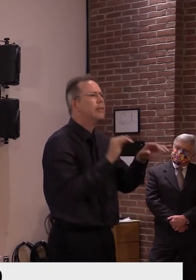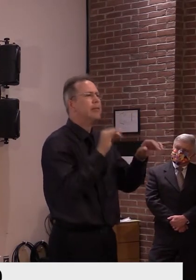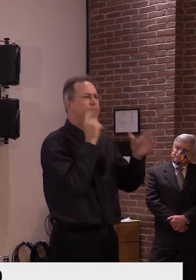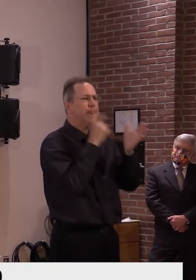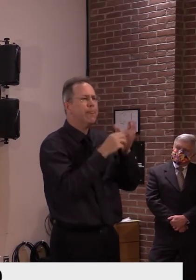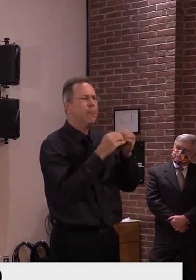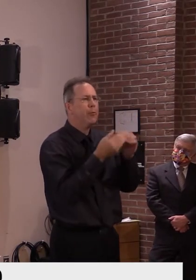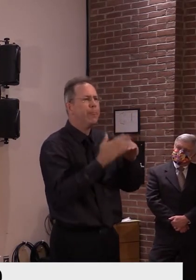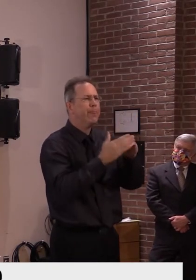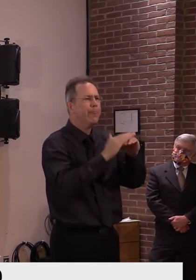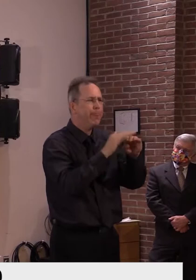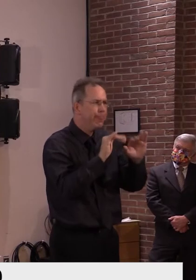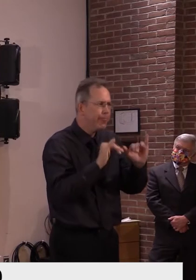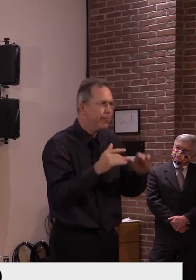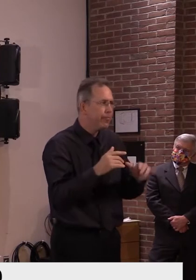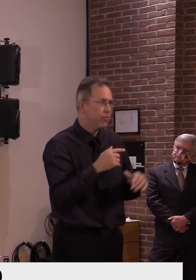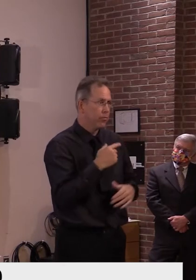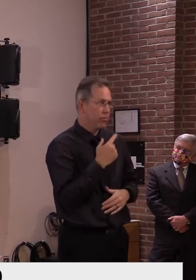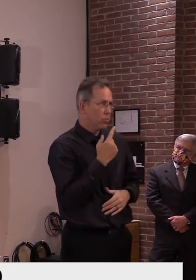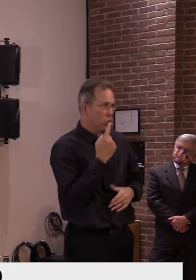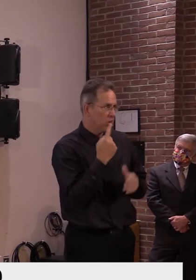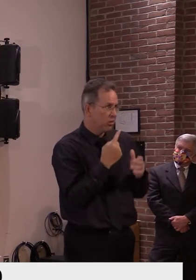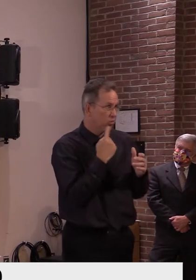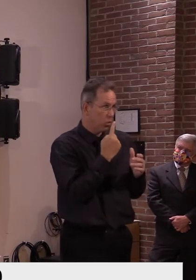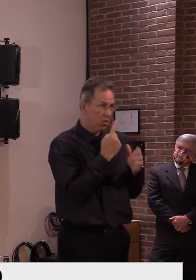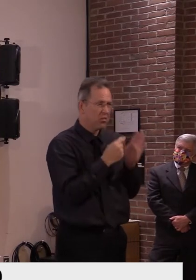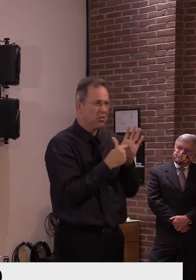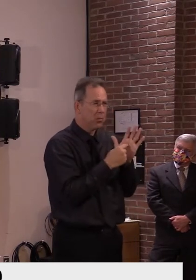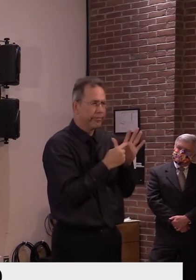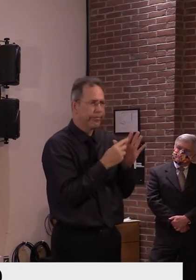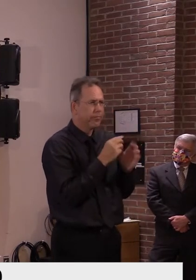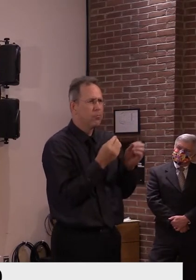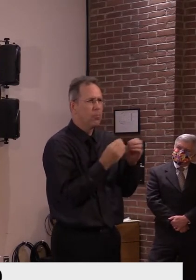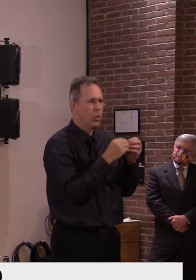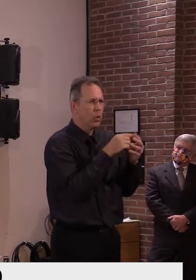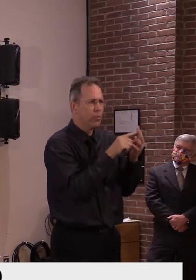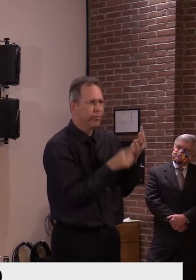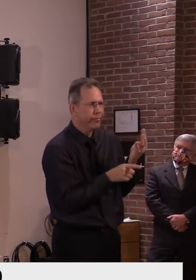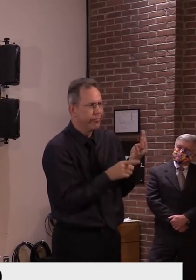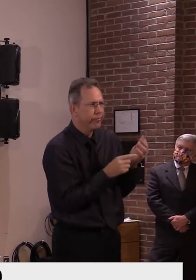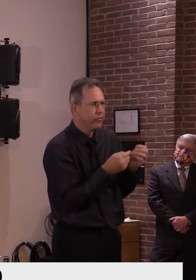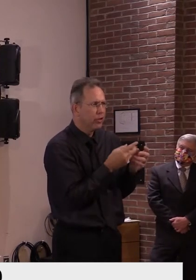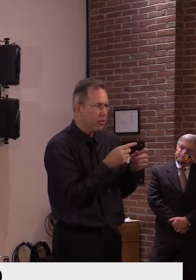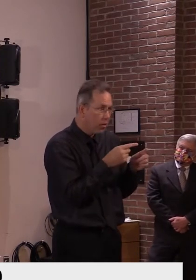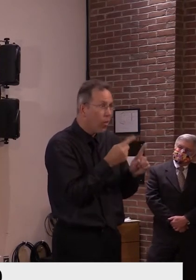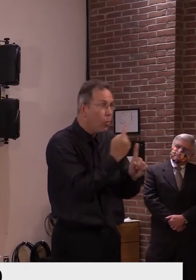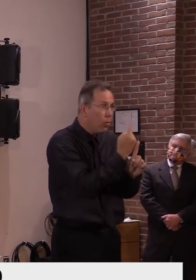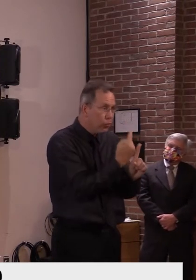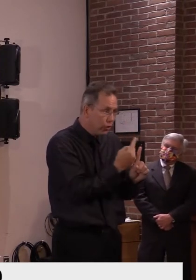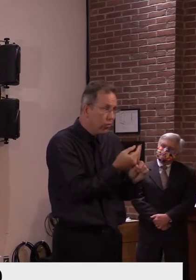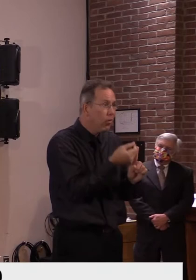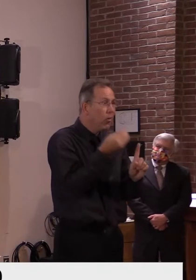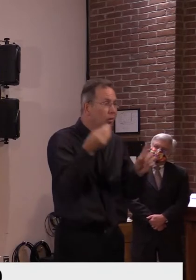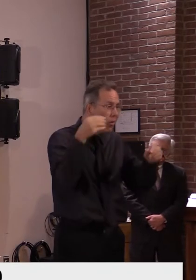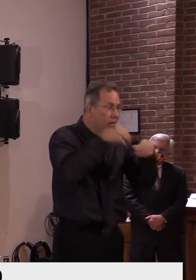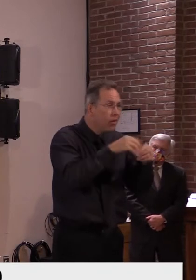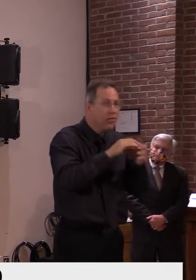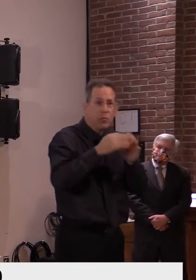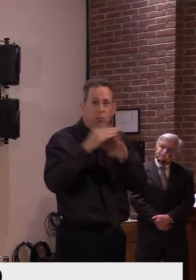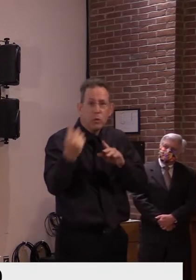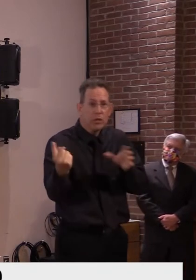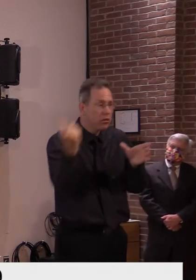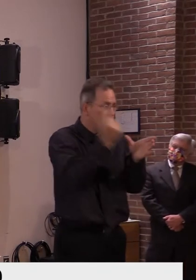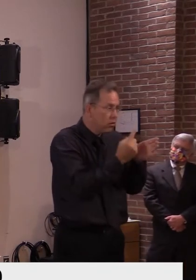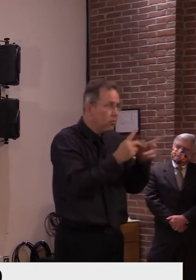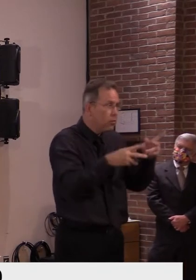once. So this is really a wake-up call for us all. And remember, this isn't all data. These